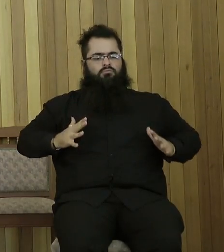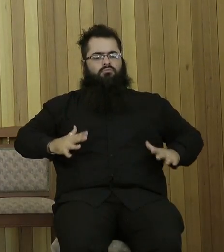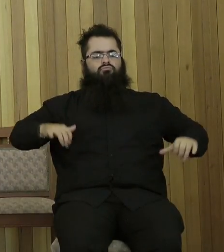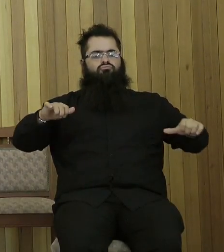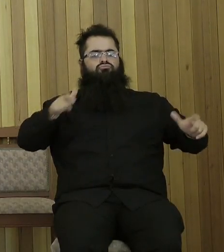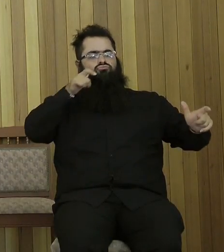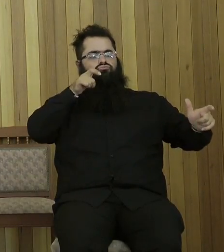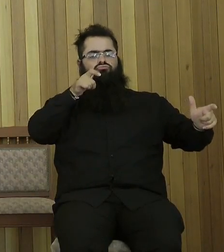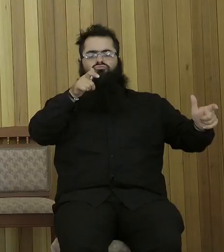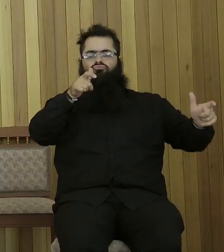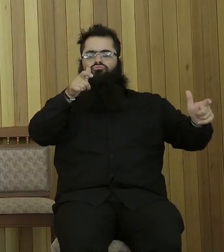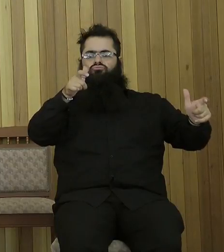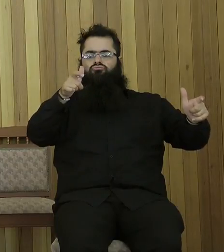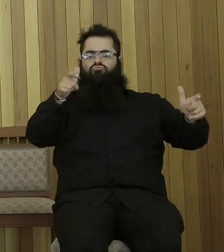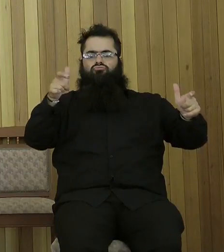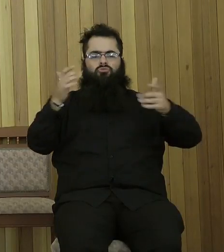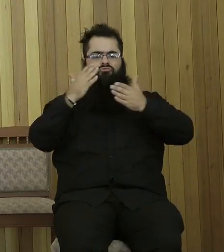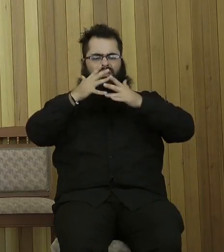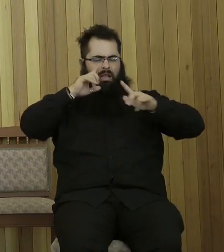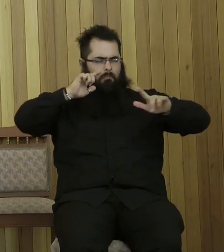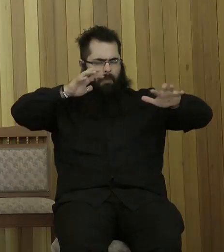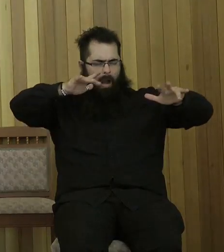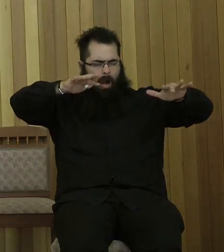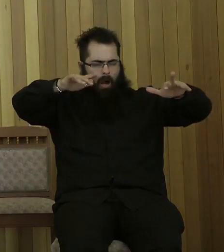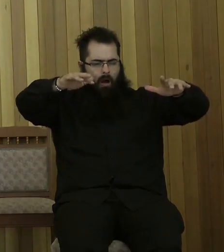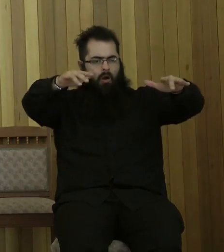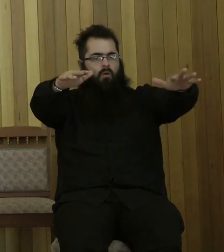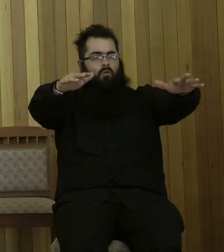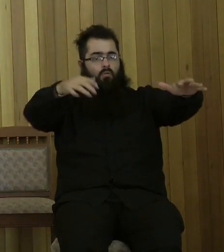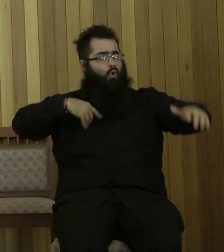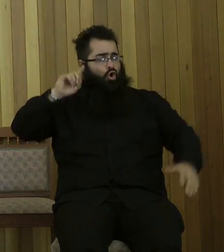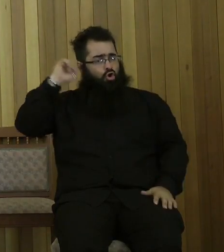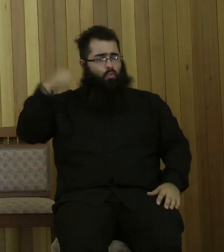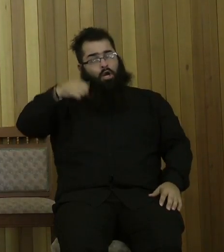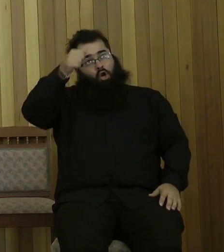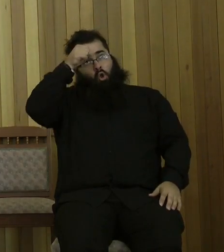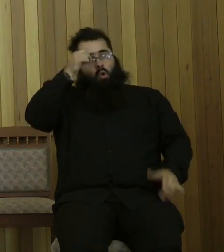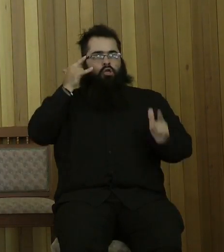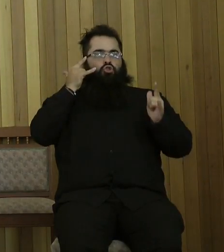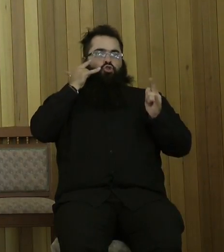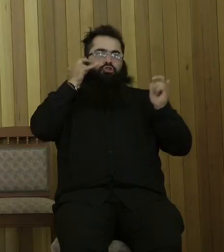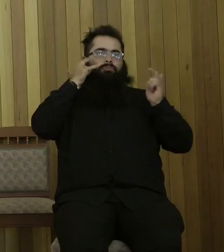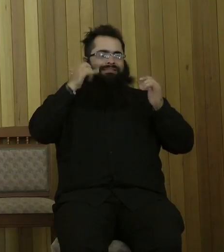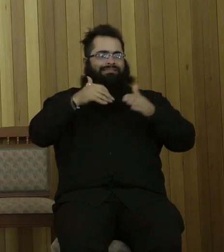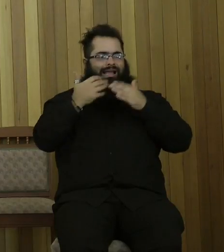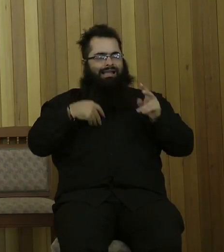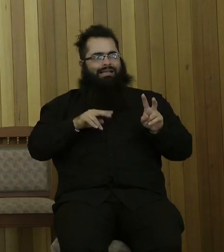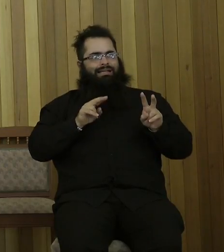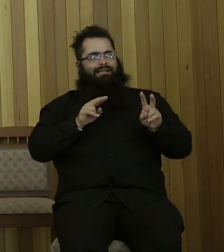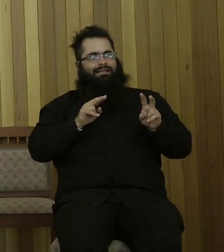presence pervades the vast courtrooms. We heard all that, we know, and we're getting this impression, we have a God who's a judge.